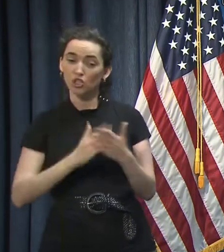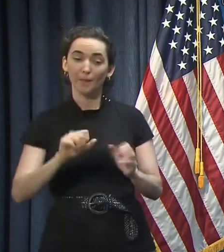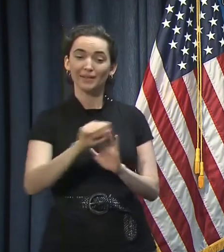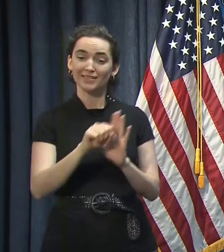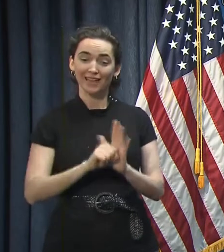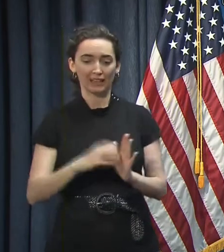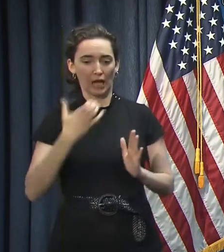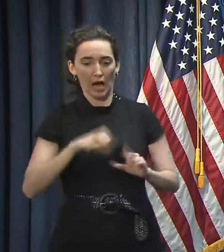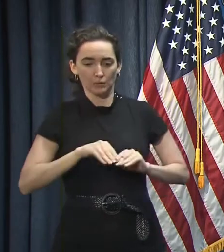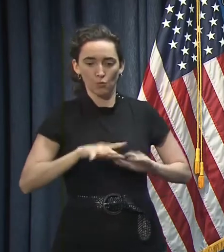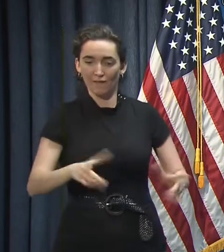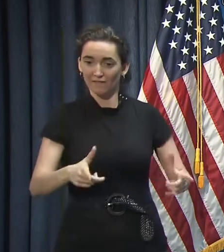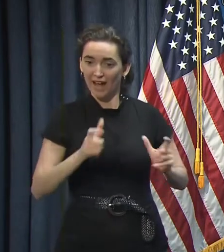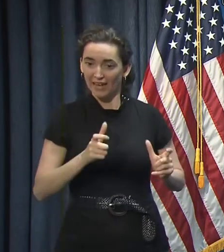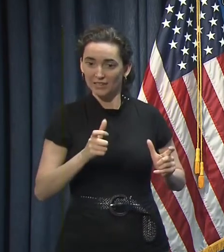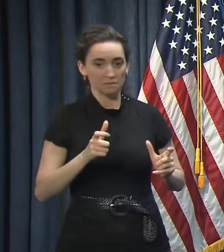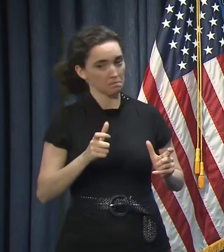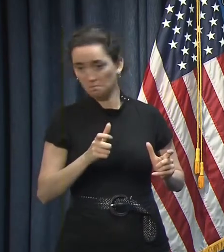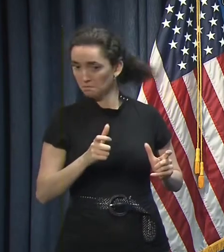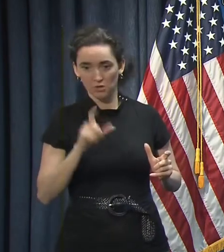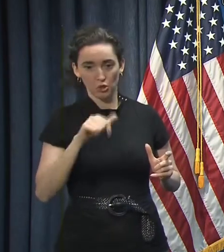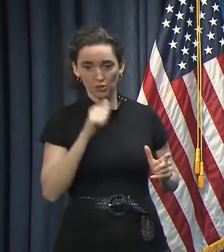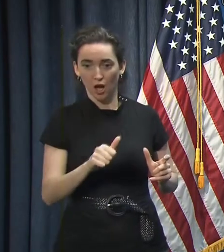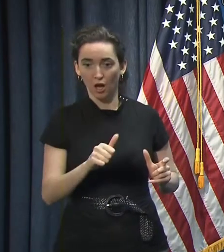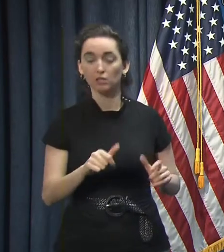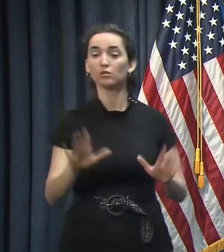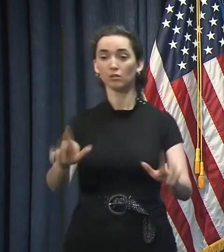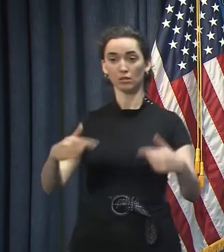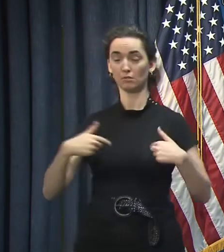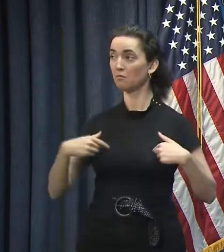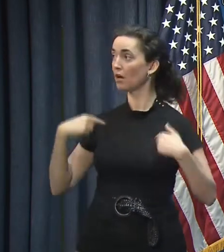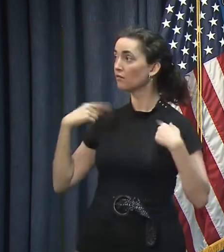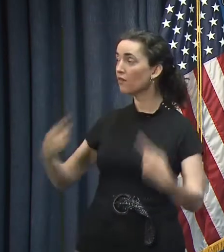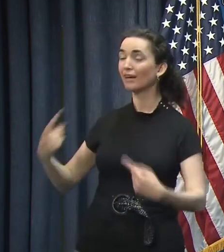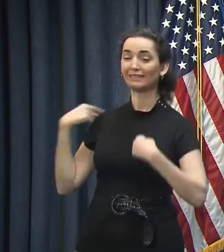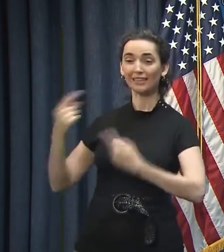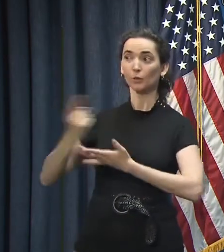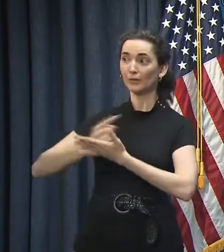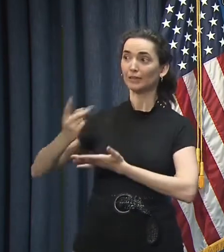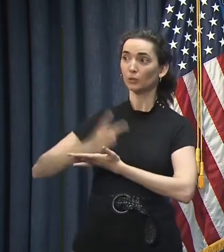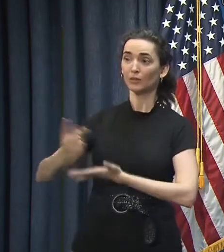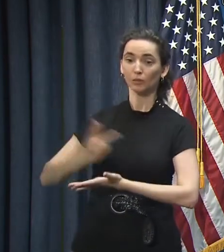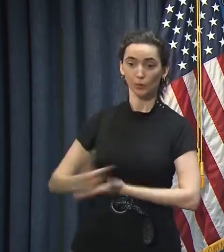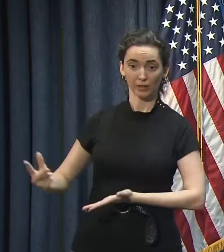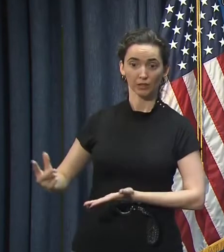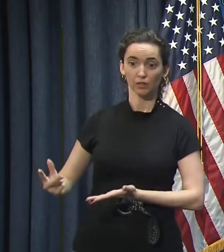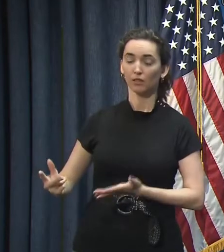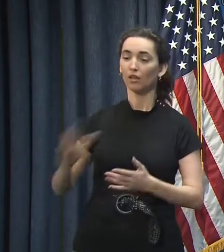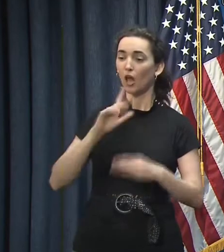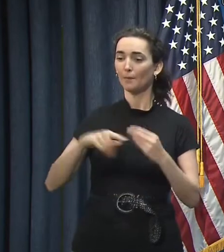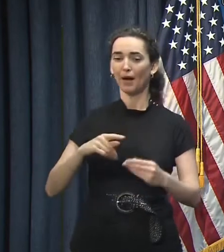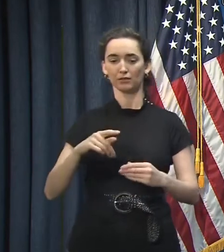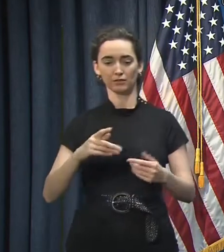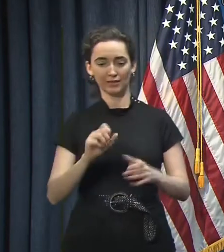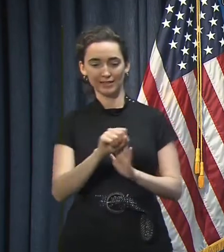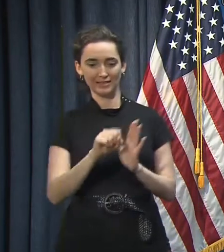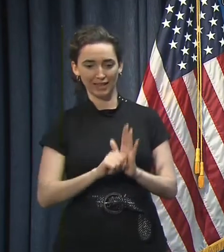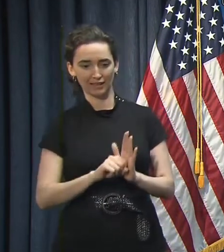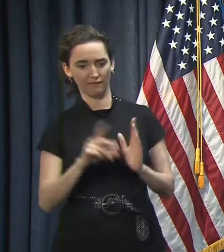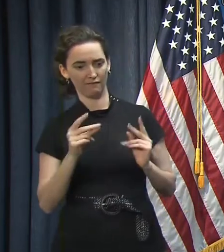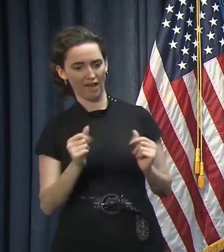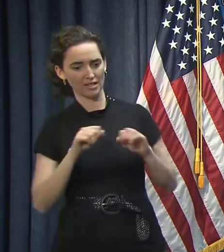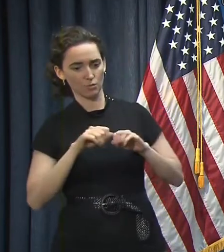And there's not been a single conversation that I'm aware of in many weeks now if you were talking about hotspots where you didn't talk about